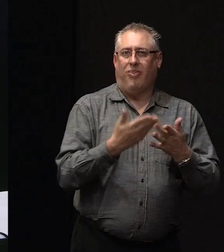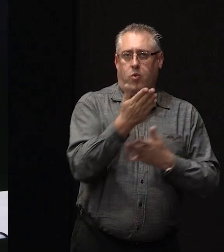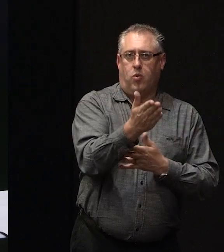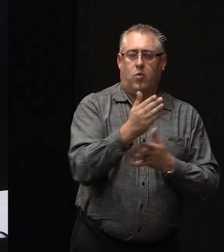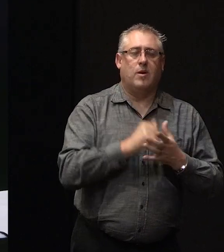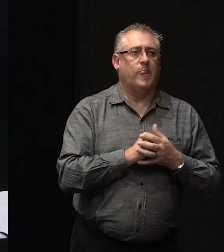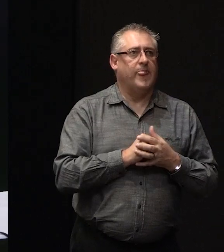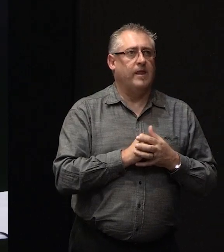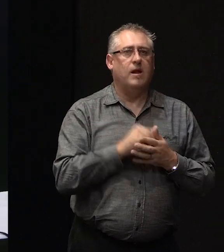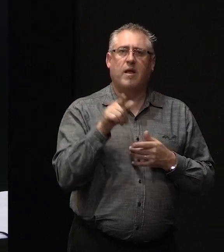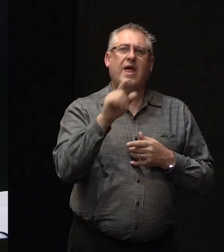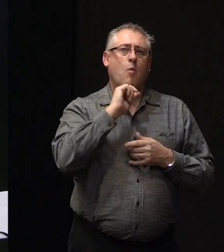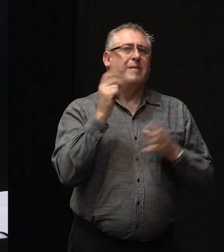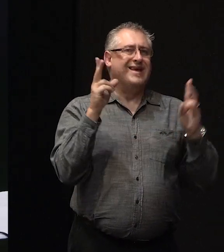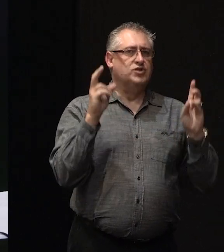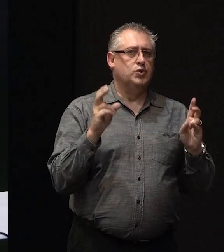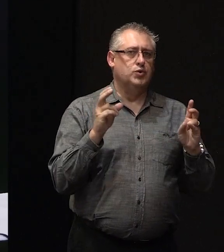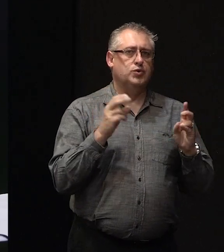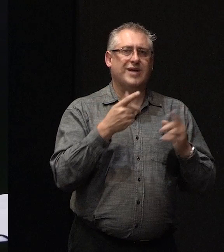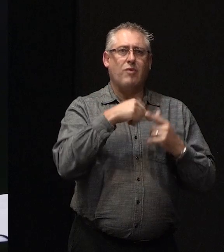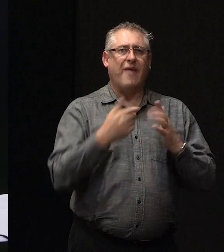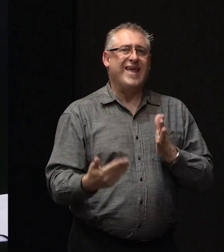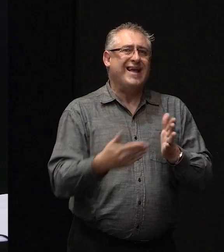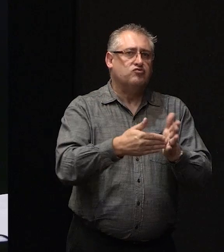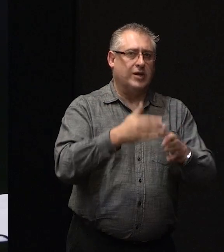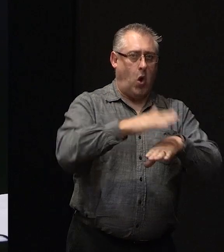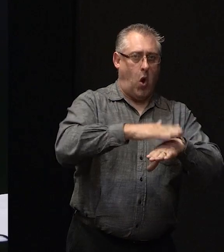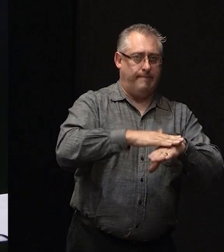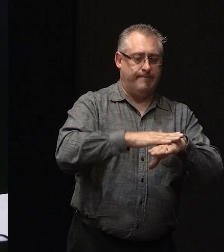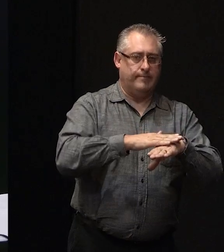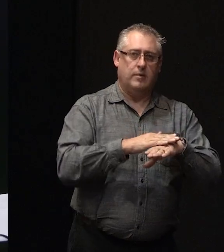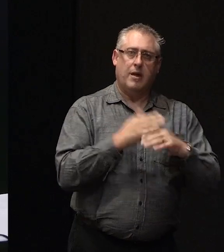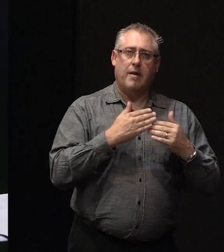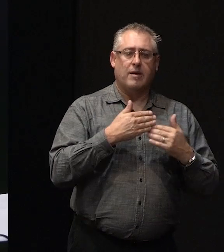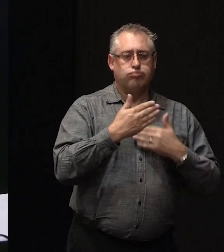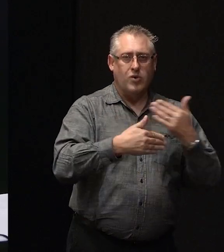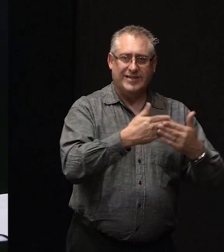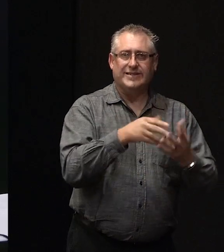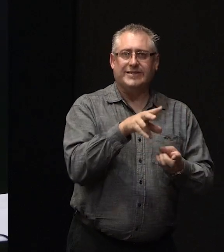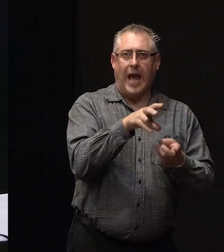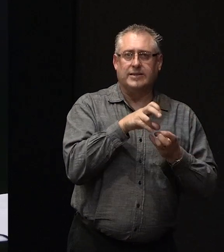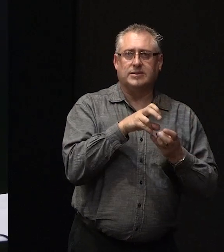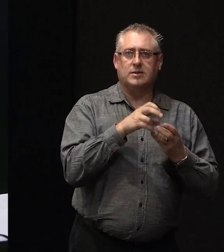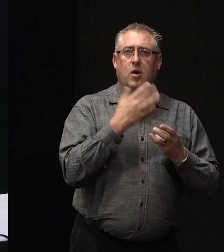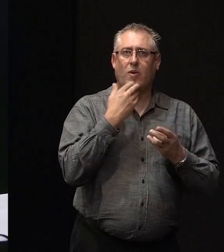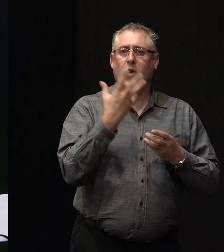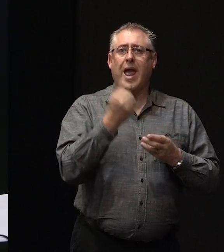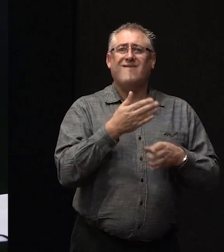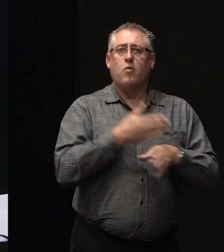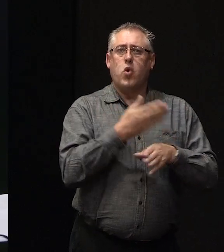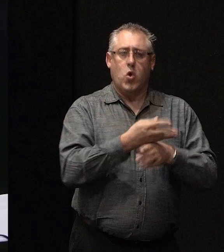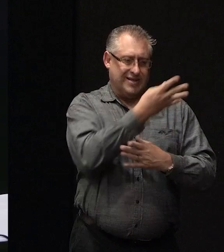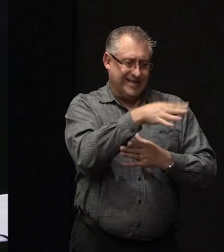there would be issues around the extra time that that process would take and when we've got work scheduled